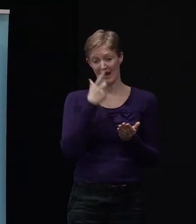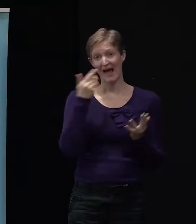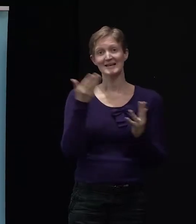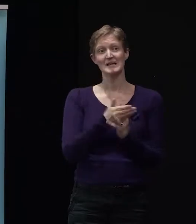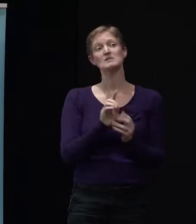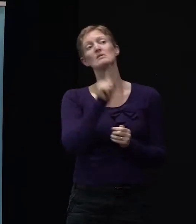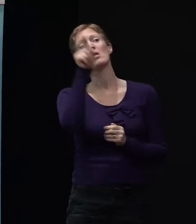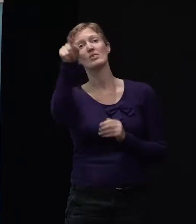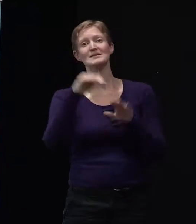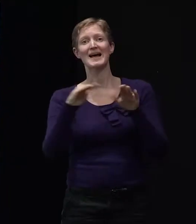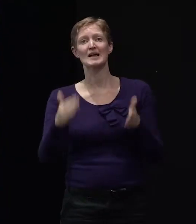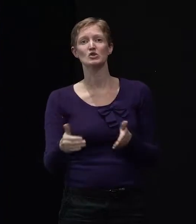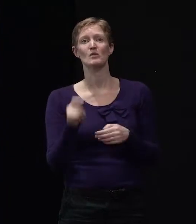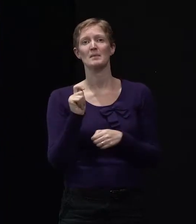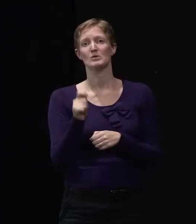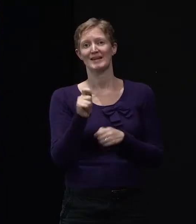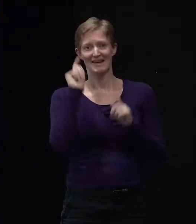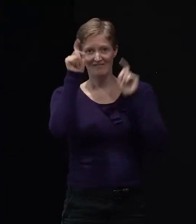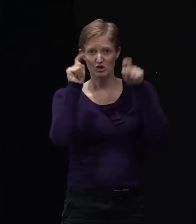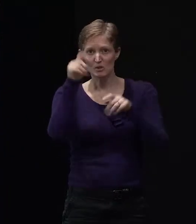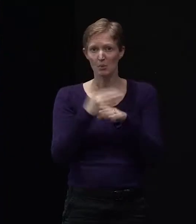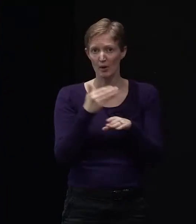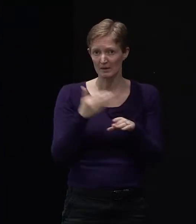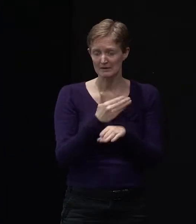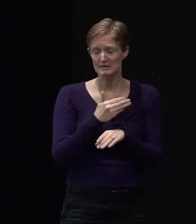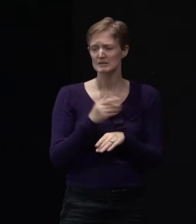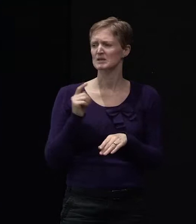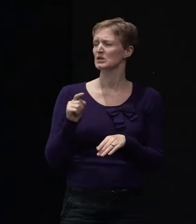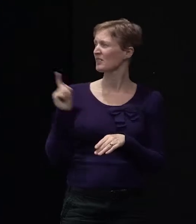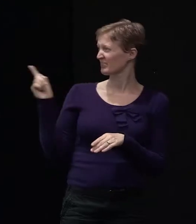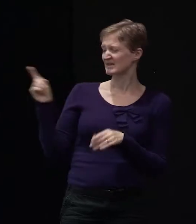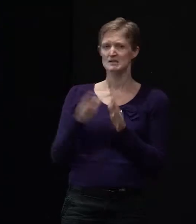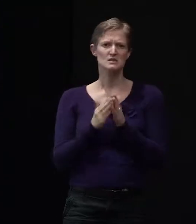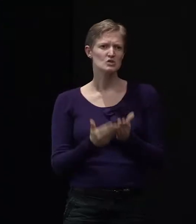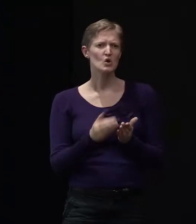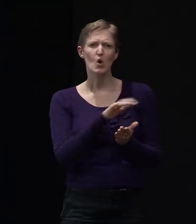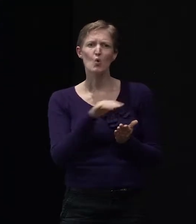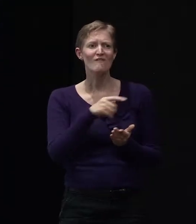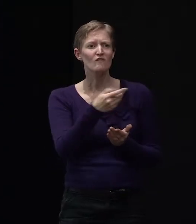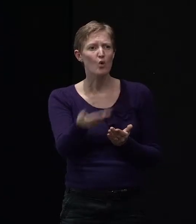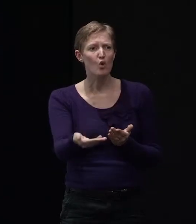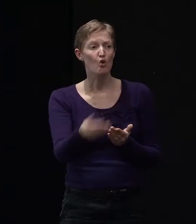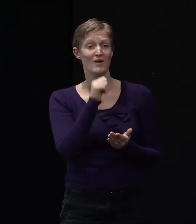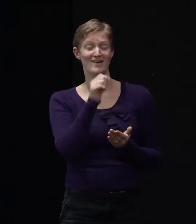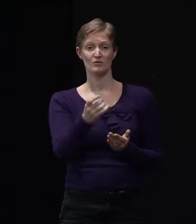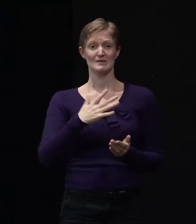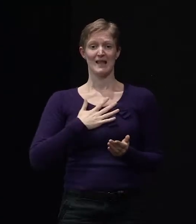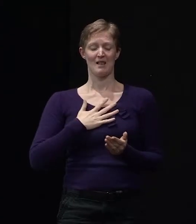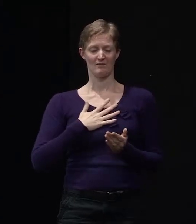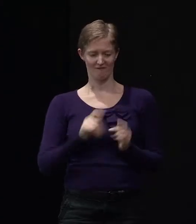which you might like to pick up and have a look at. And they are written essentially for people who are fixing up or building houses